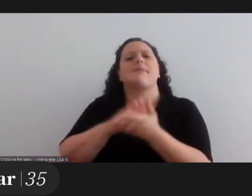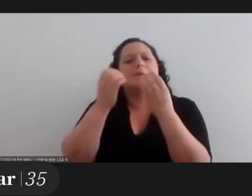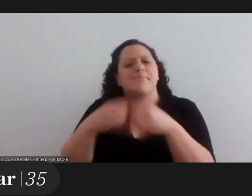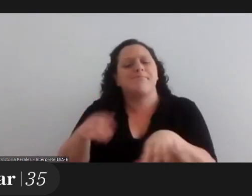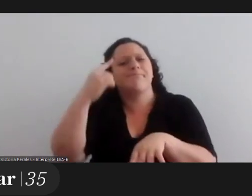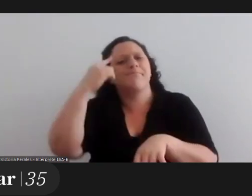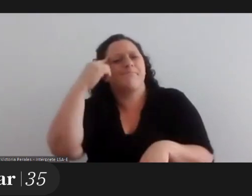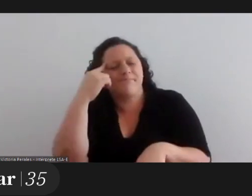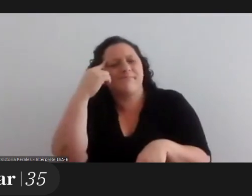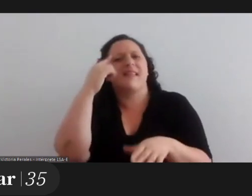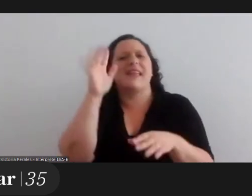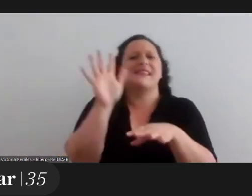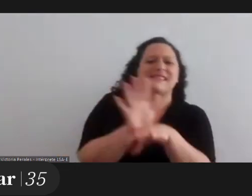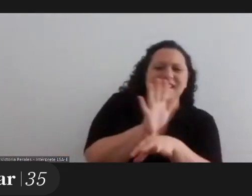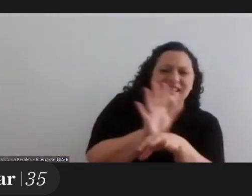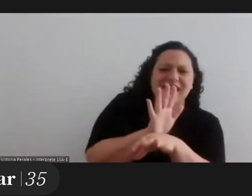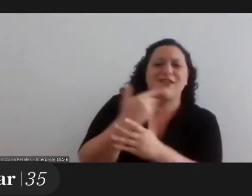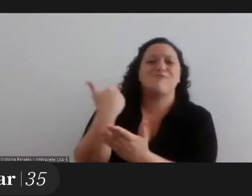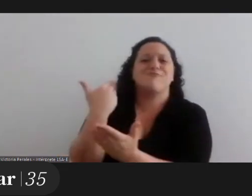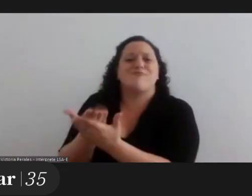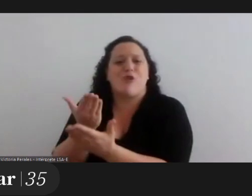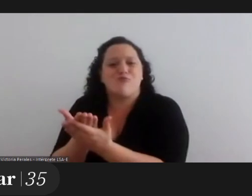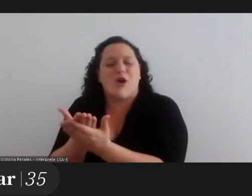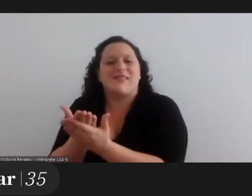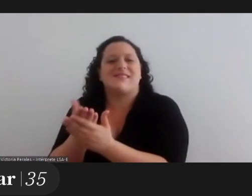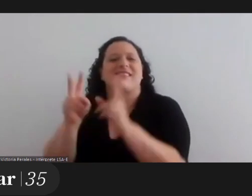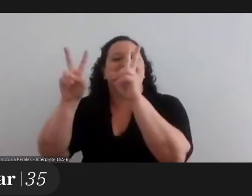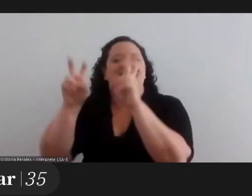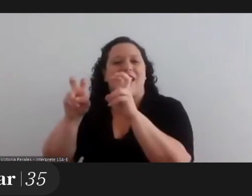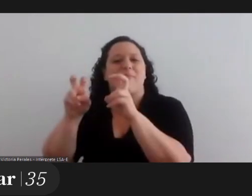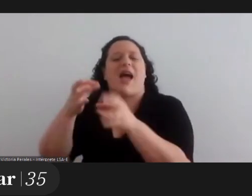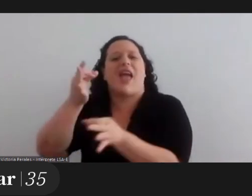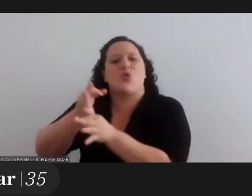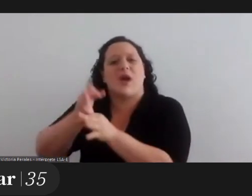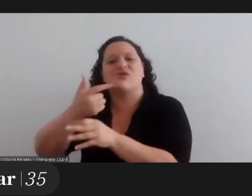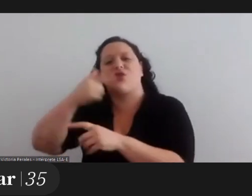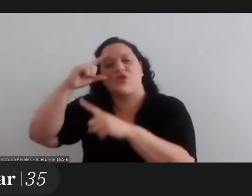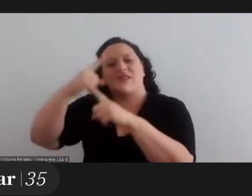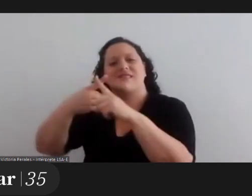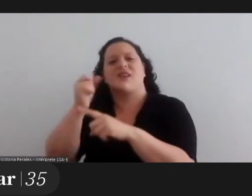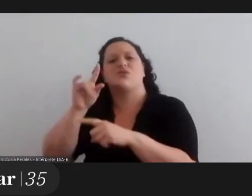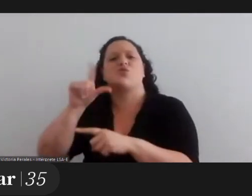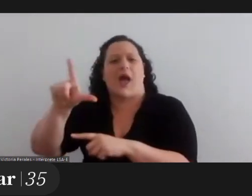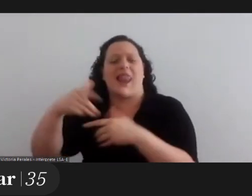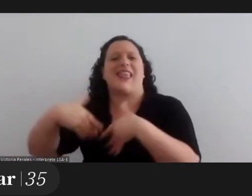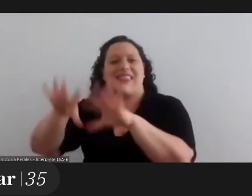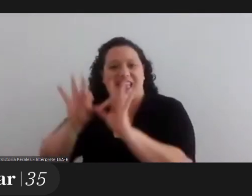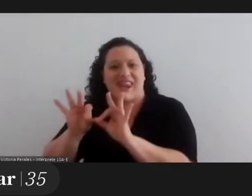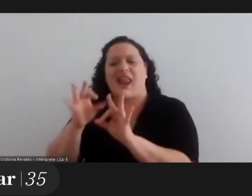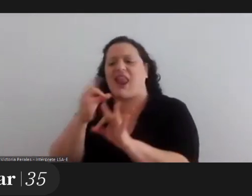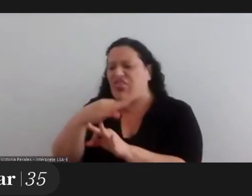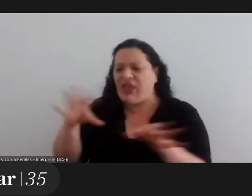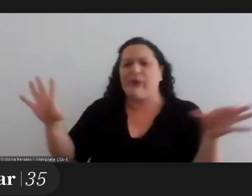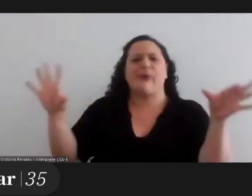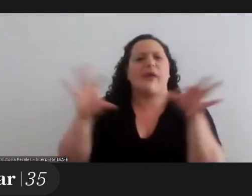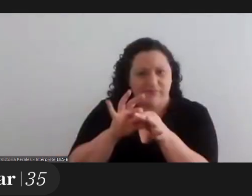how to connect film and the uh proposals of the comprehensive sex